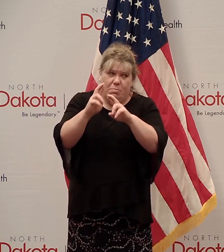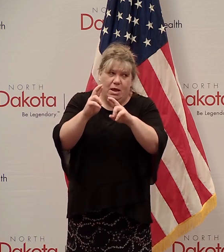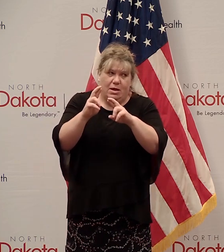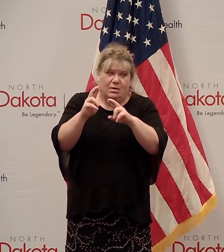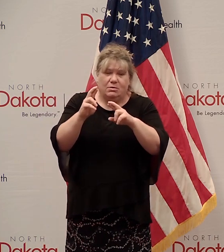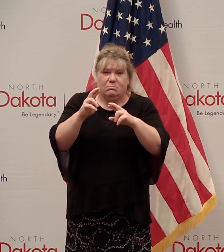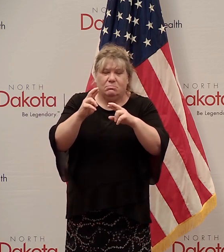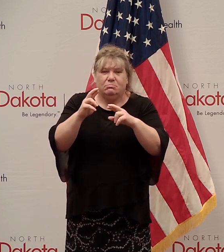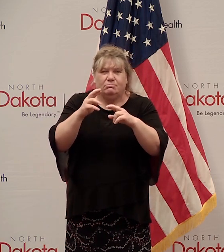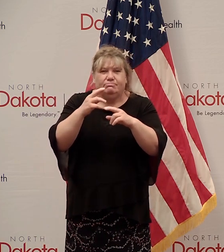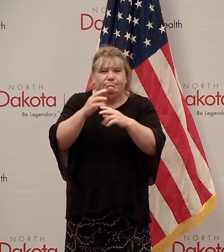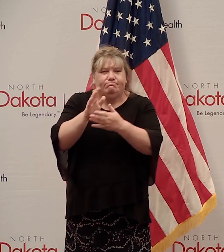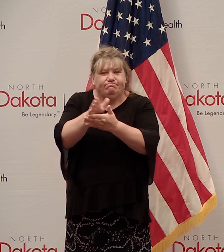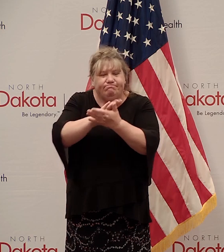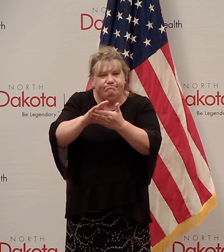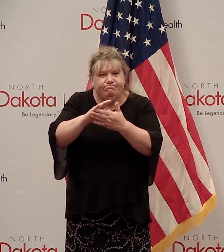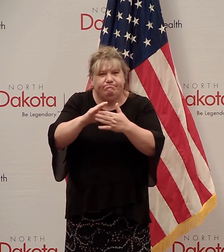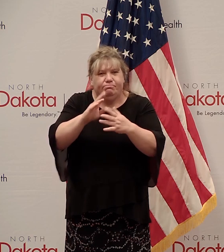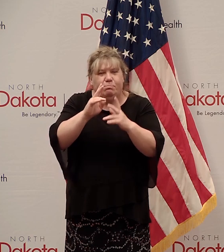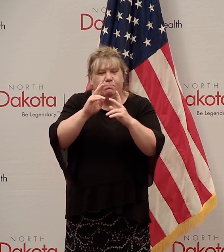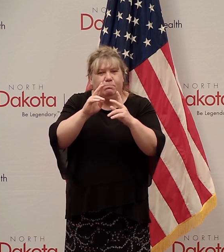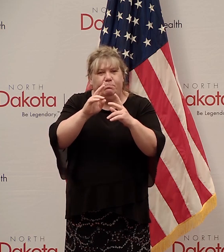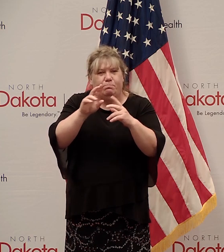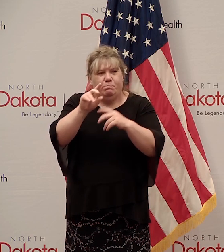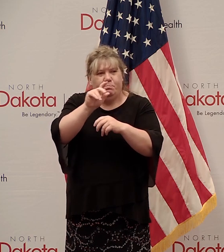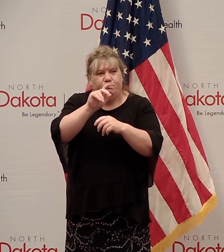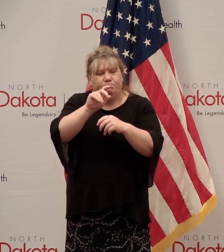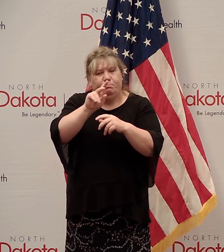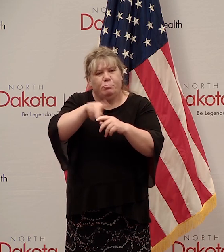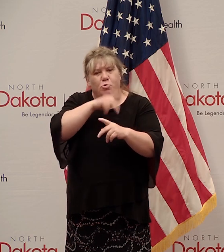reopen in a smart way. Others may choose to just stay online. see.